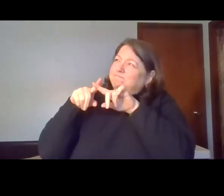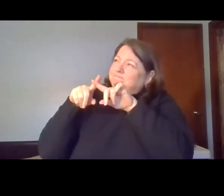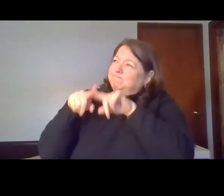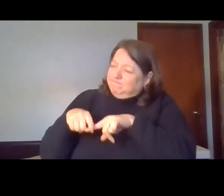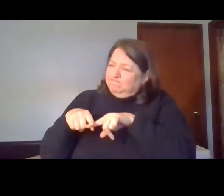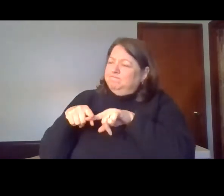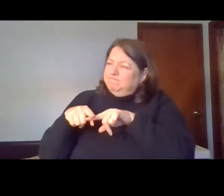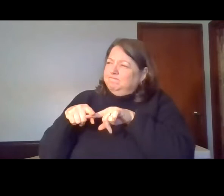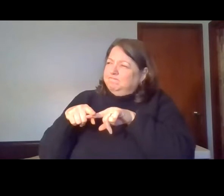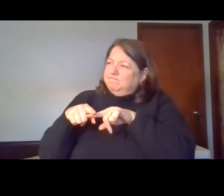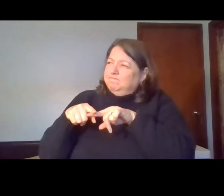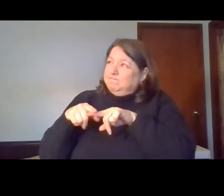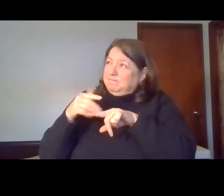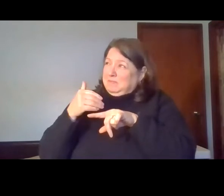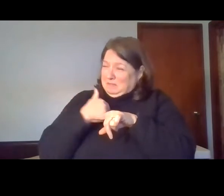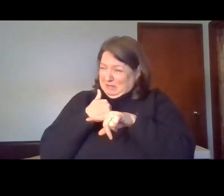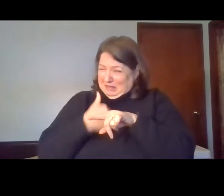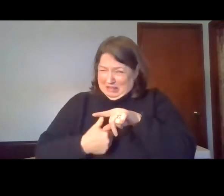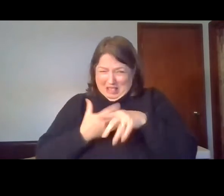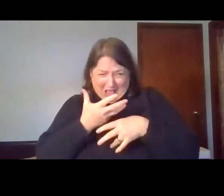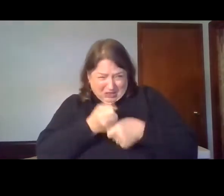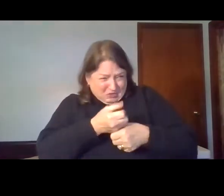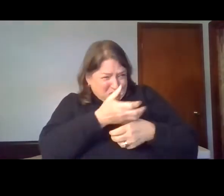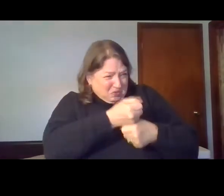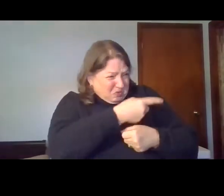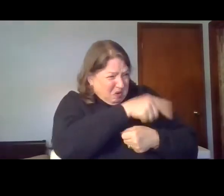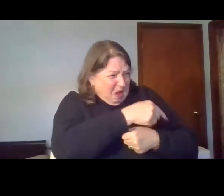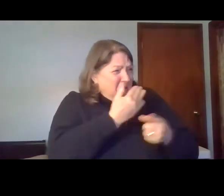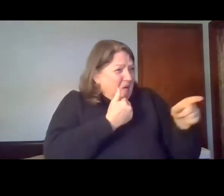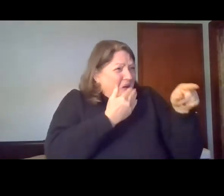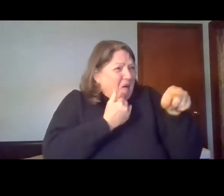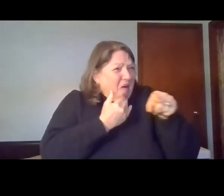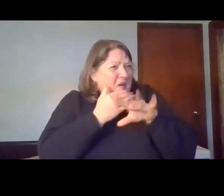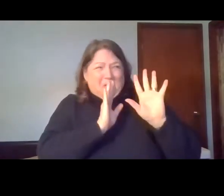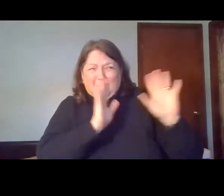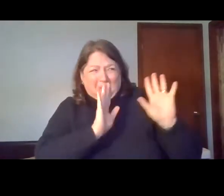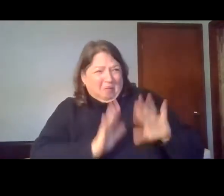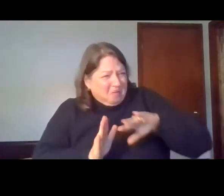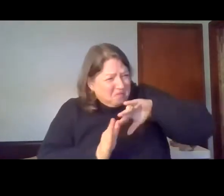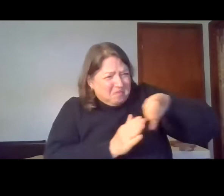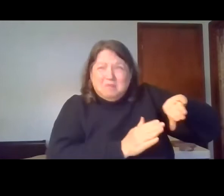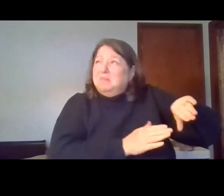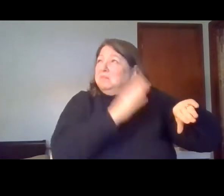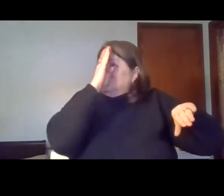I dare not trust the sweetest grace,